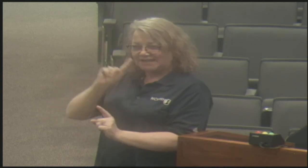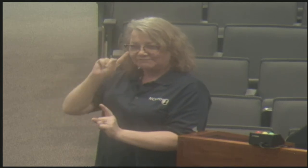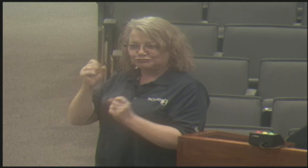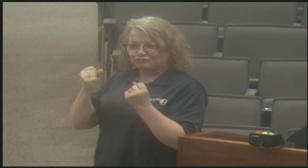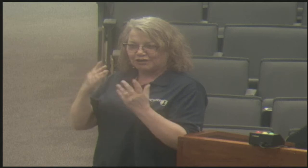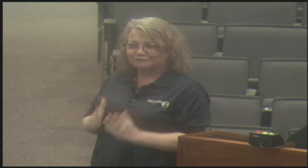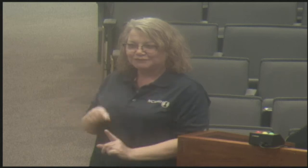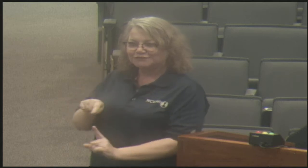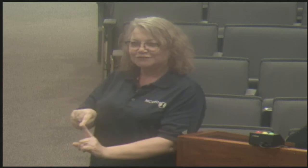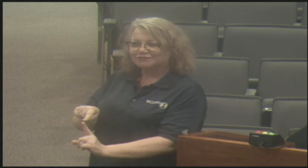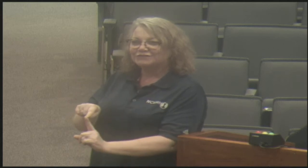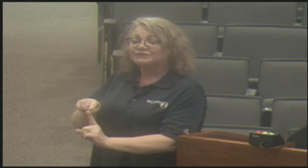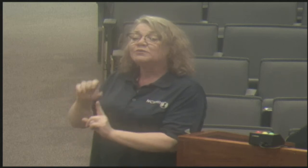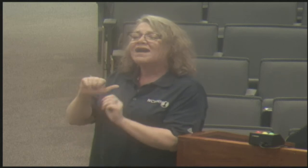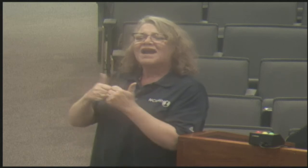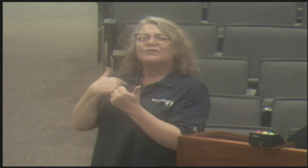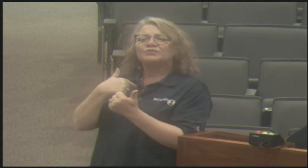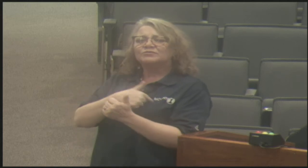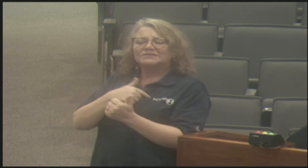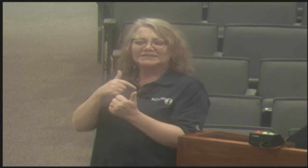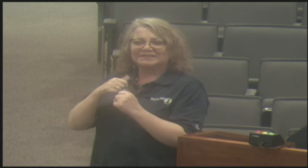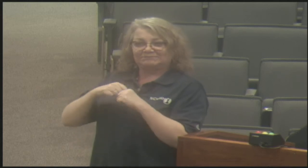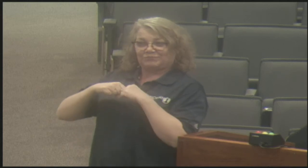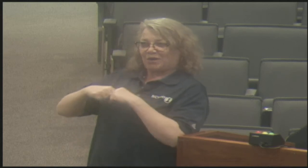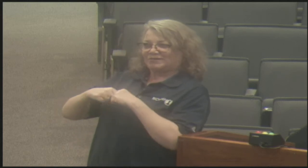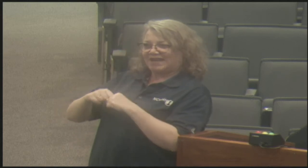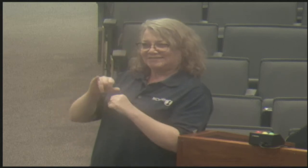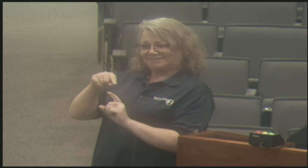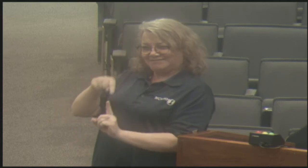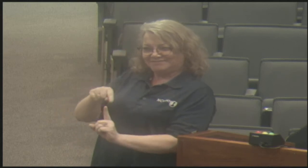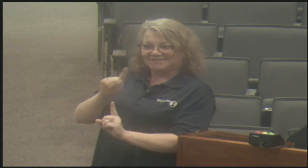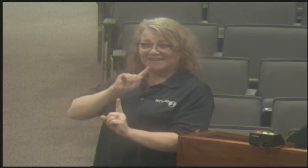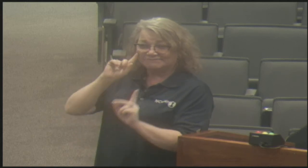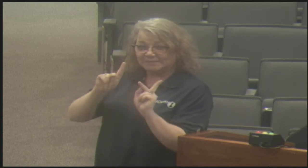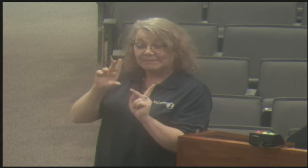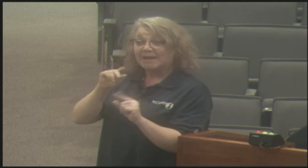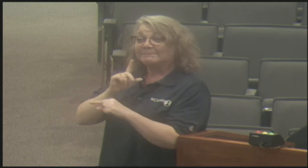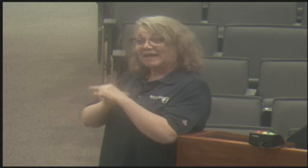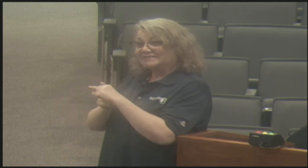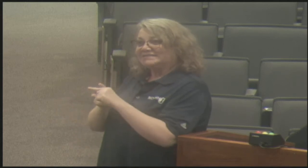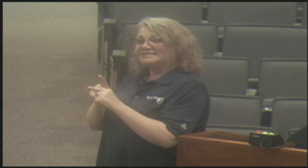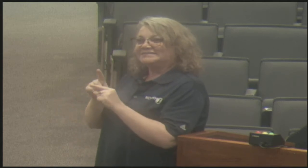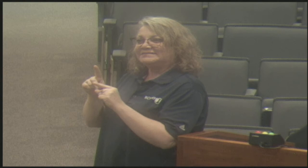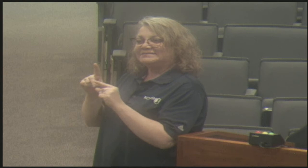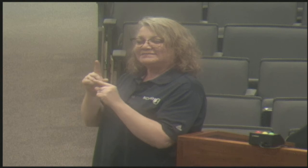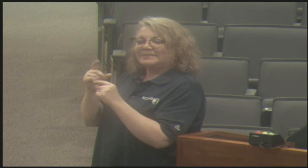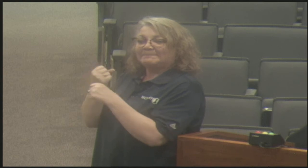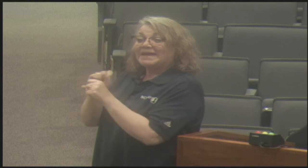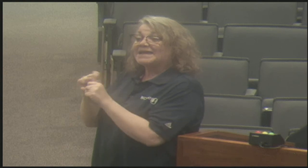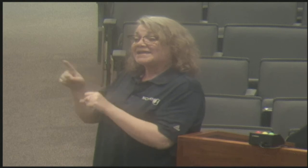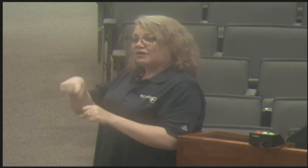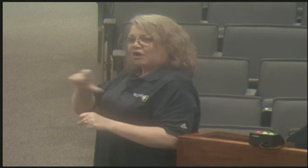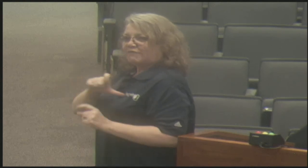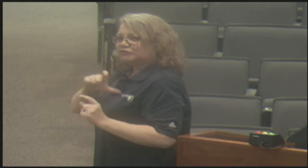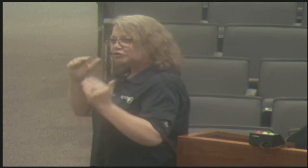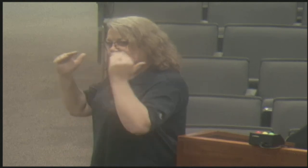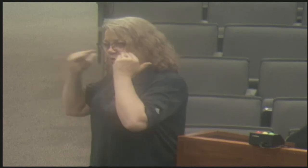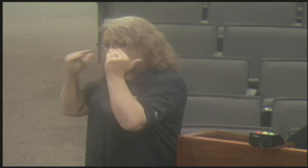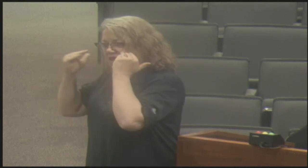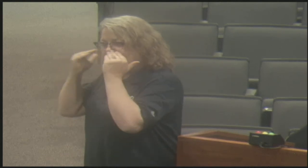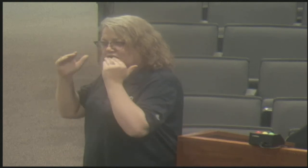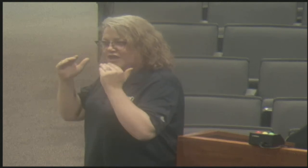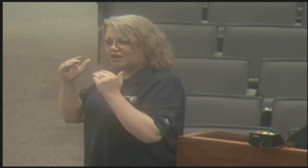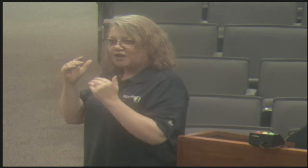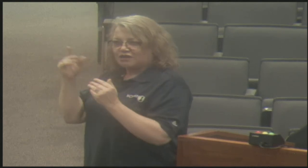being resistant. And so they may want to then pull over that individual. So what we can do then is both educate the community